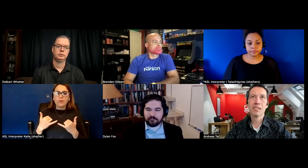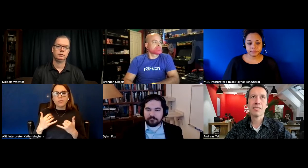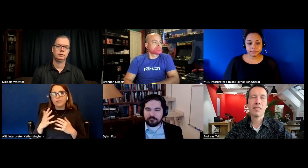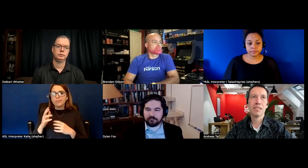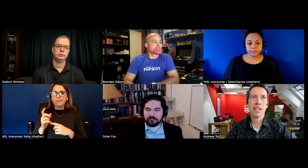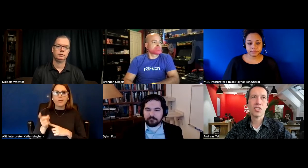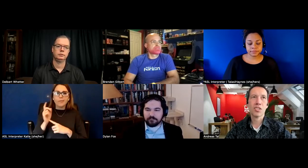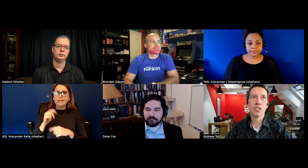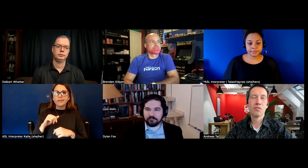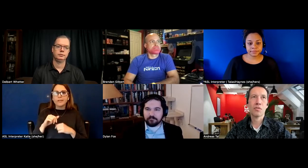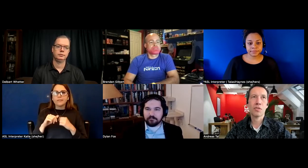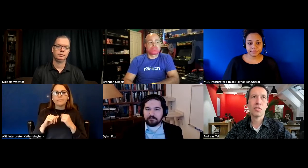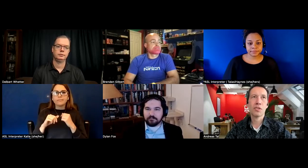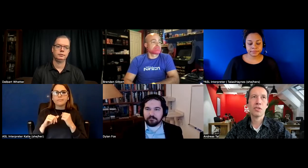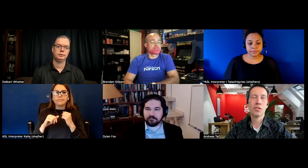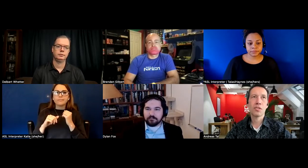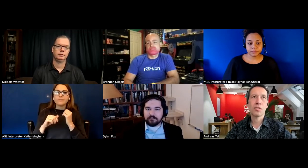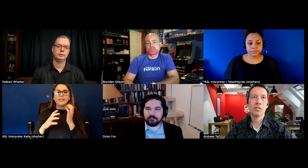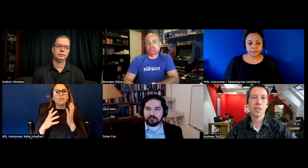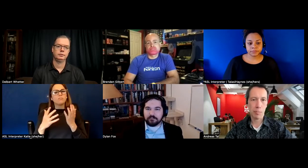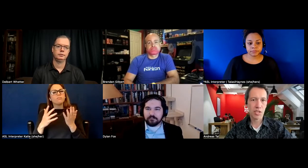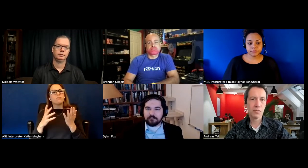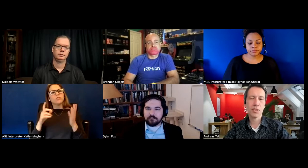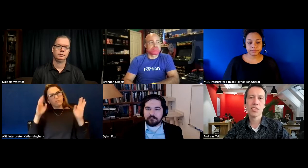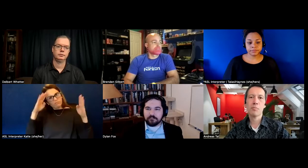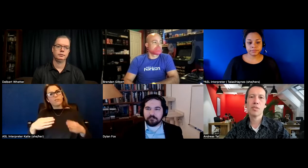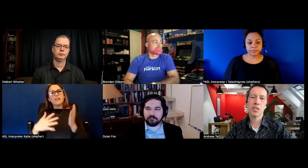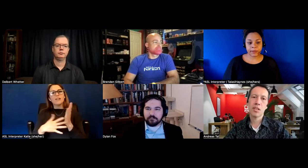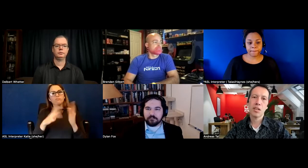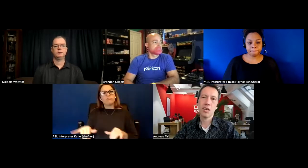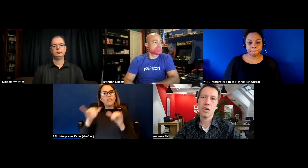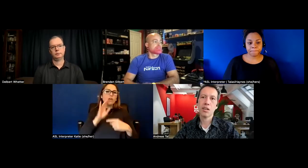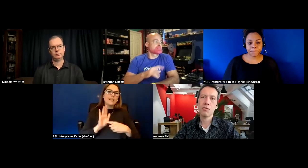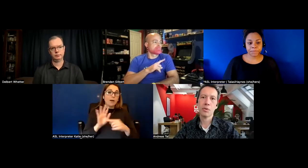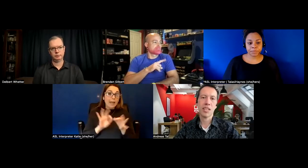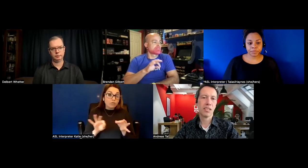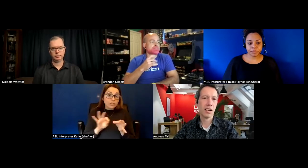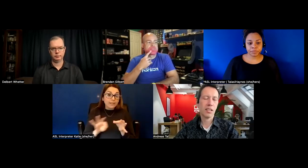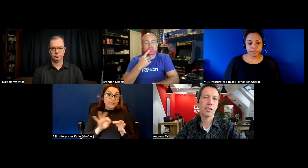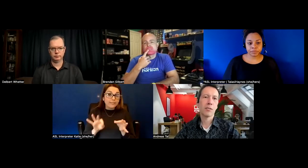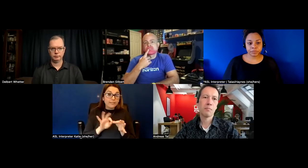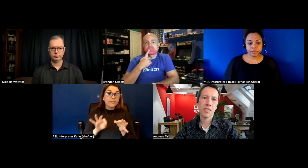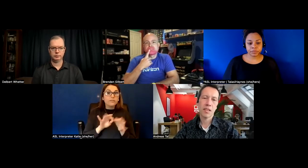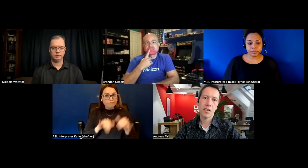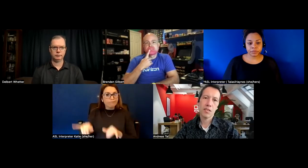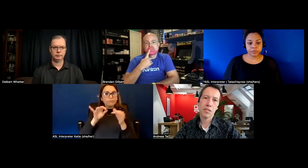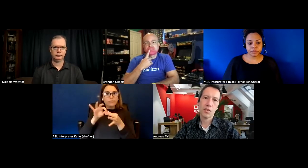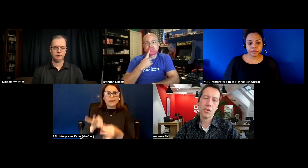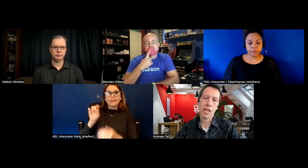standardization for captioning for example uh for xr so and